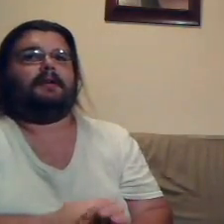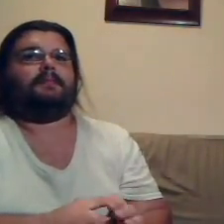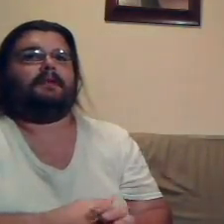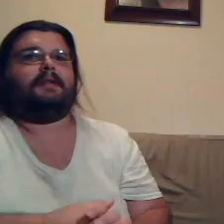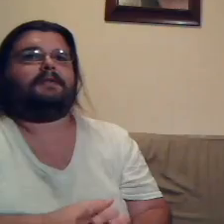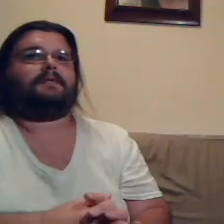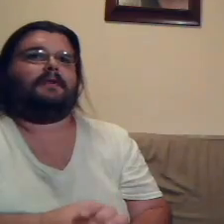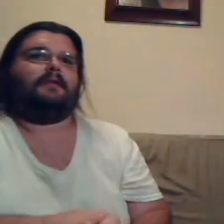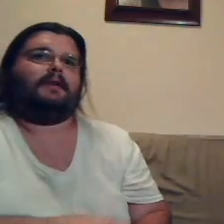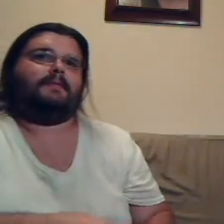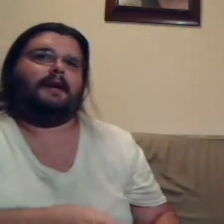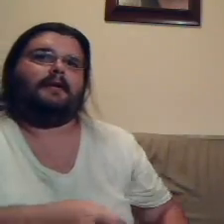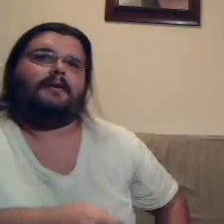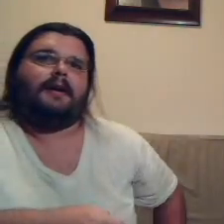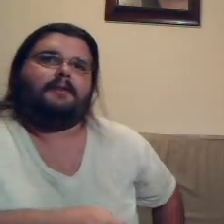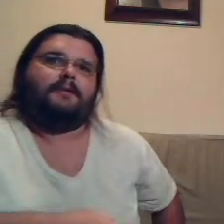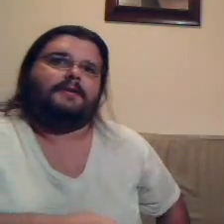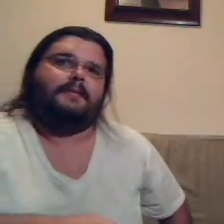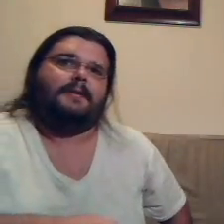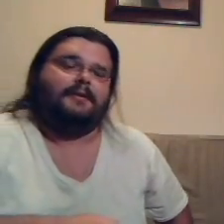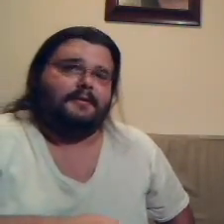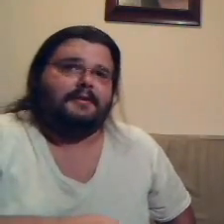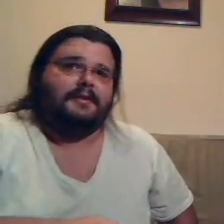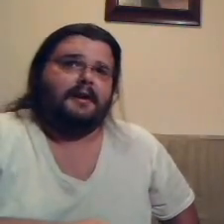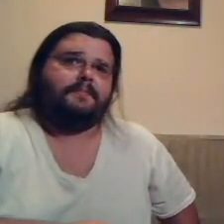on it, pulled out the straw. I'm like, okay, it's 172. And she's like,